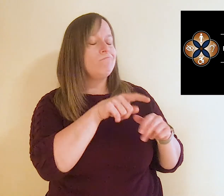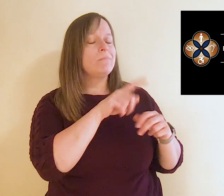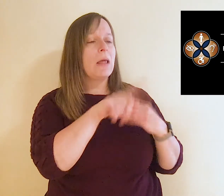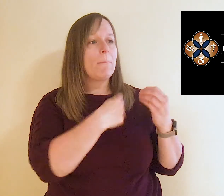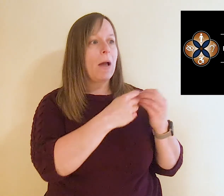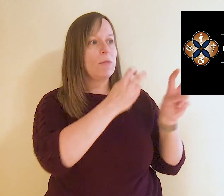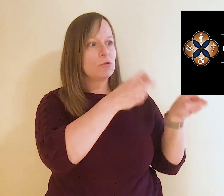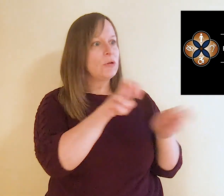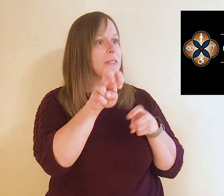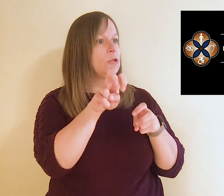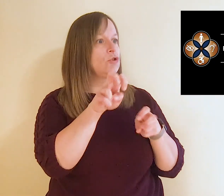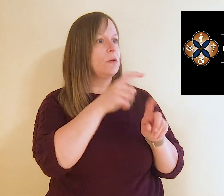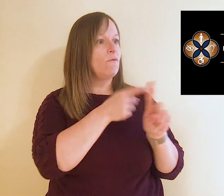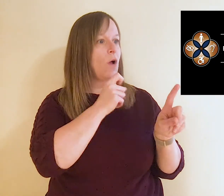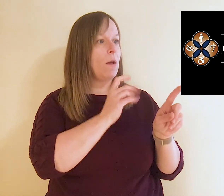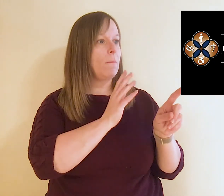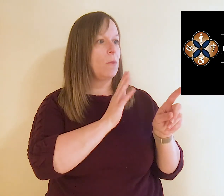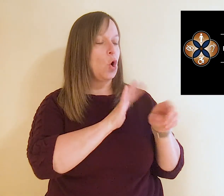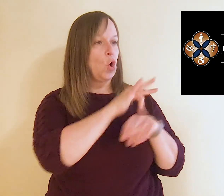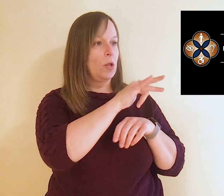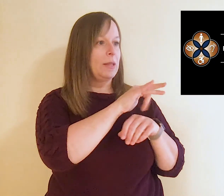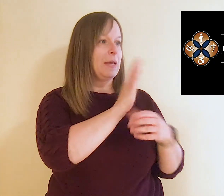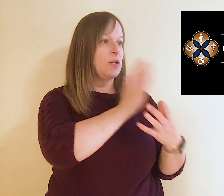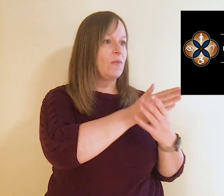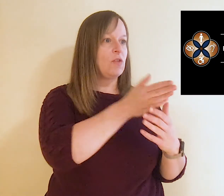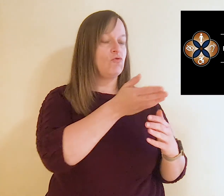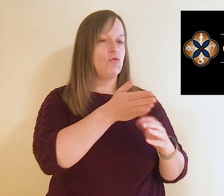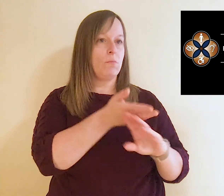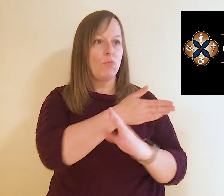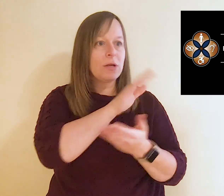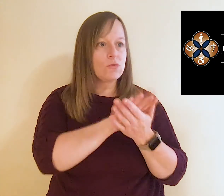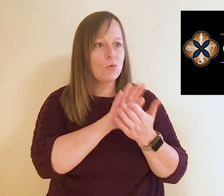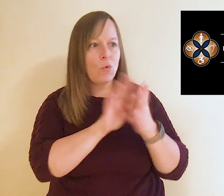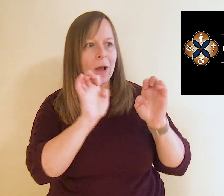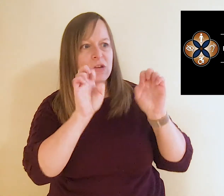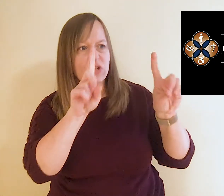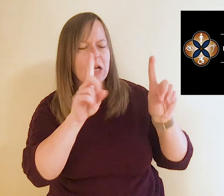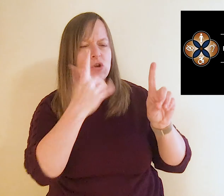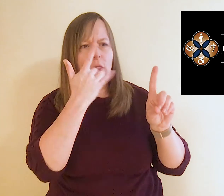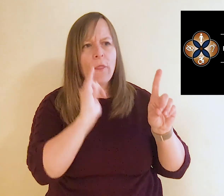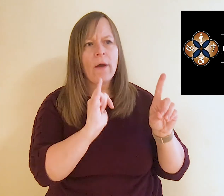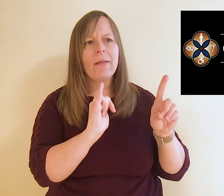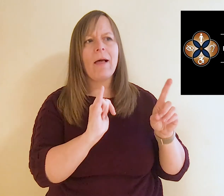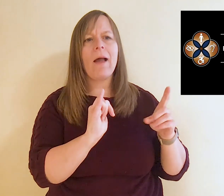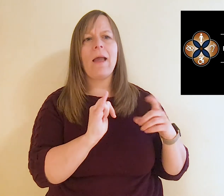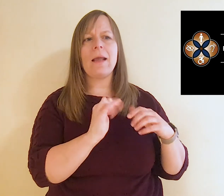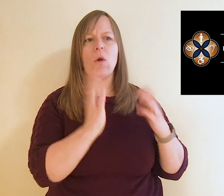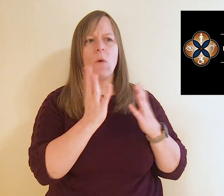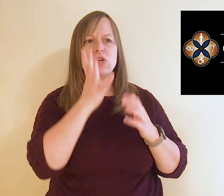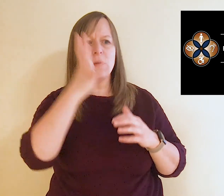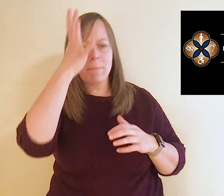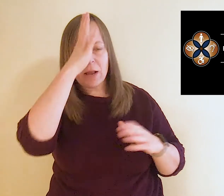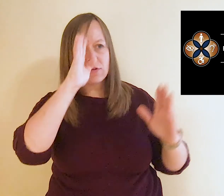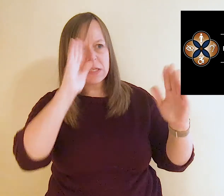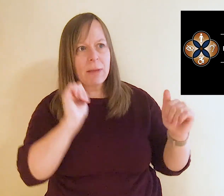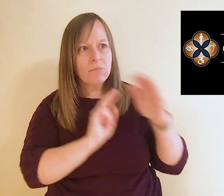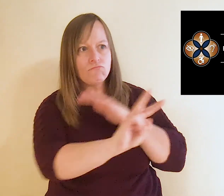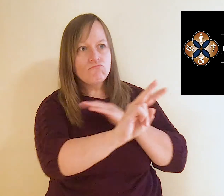about the transition from early intervention to preschool education. What does that look like and what should parents expect?